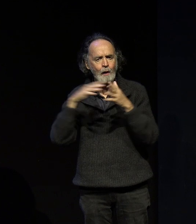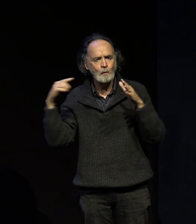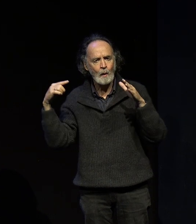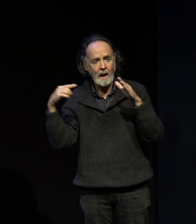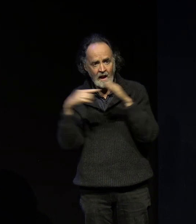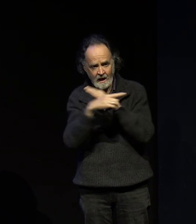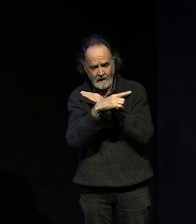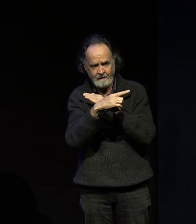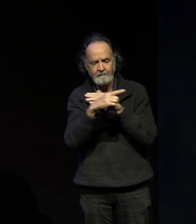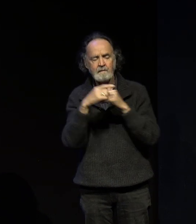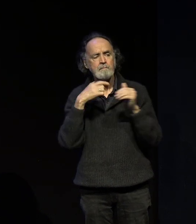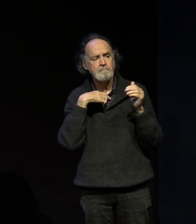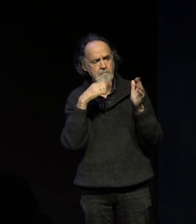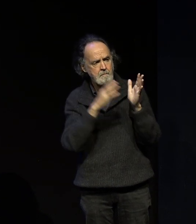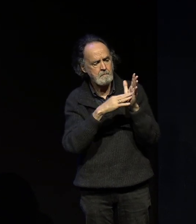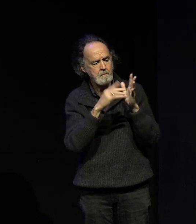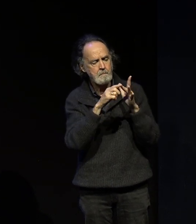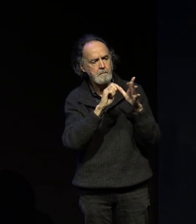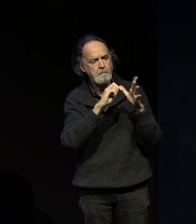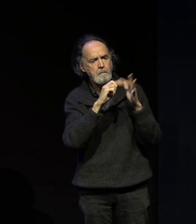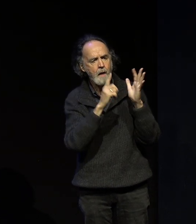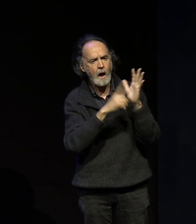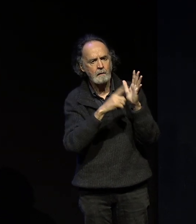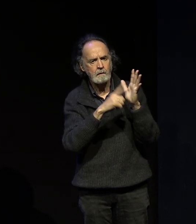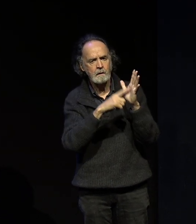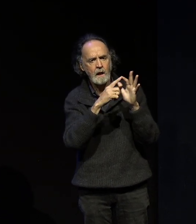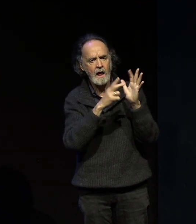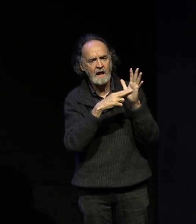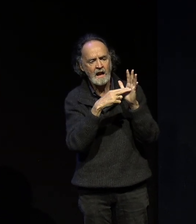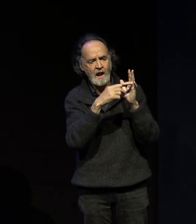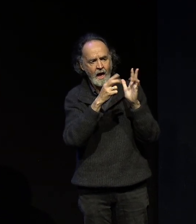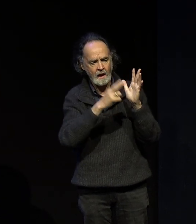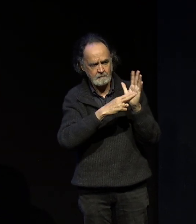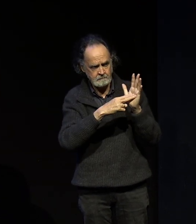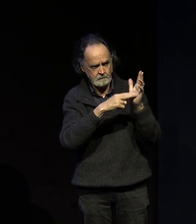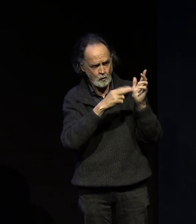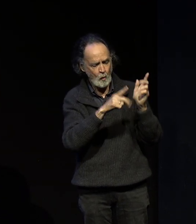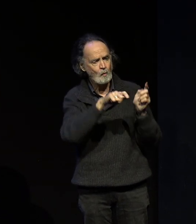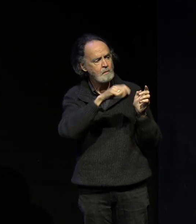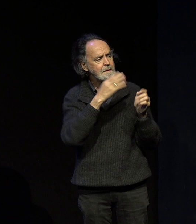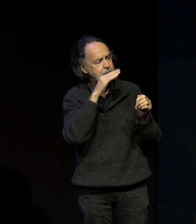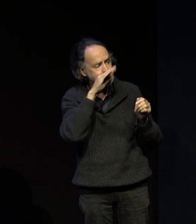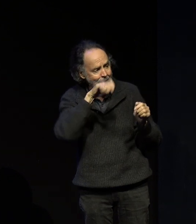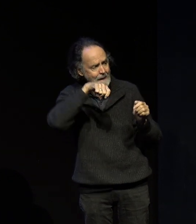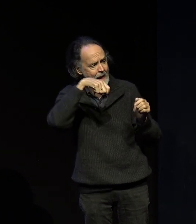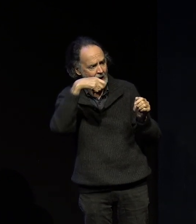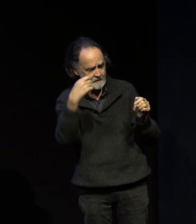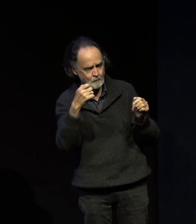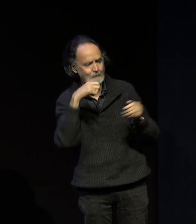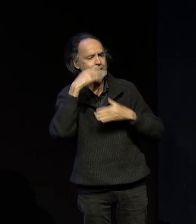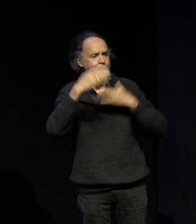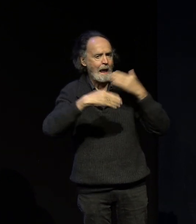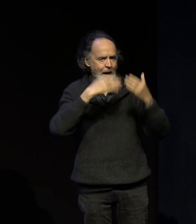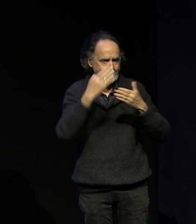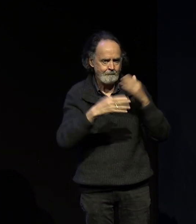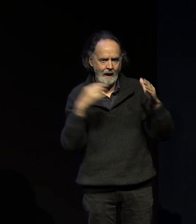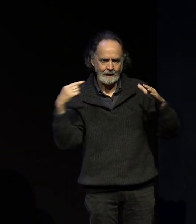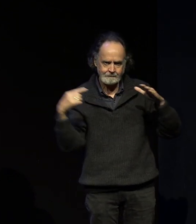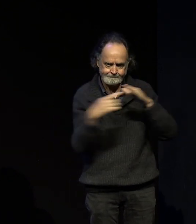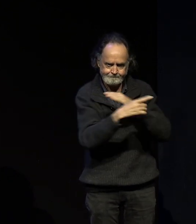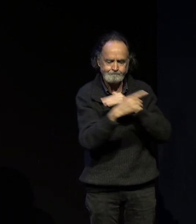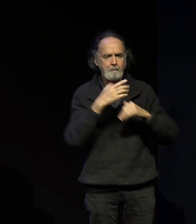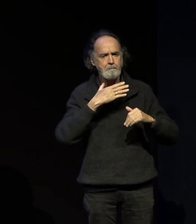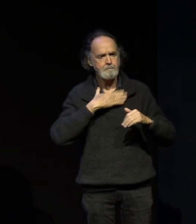and Michael Lennon who's following me will guide you through that towards the end. So my part in this evening is actually